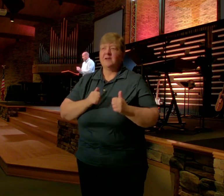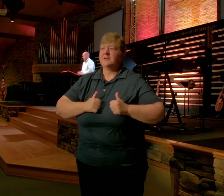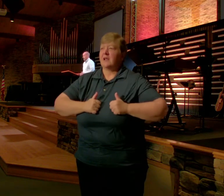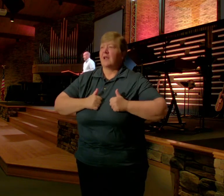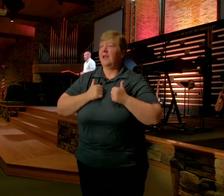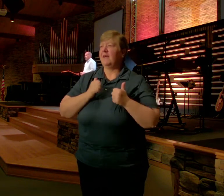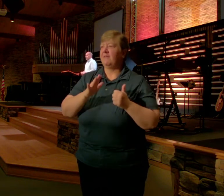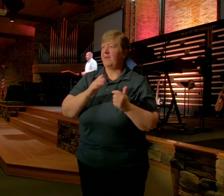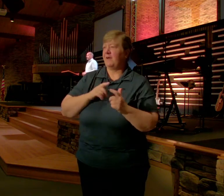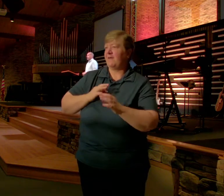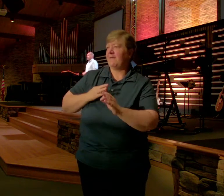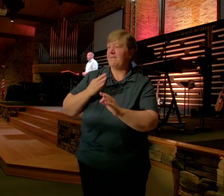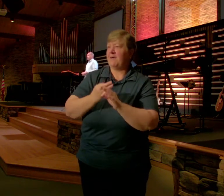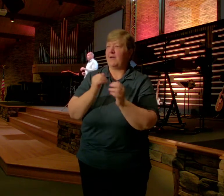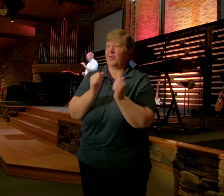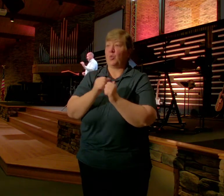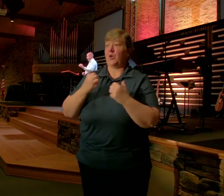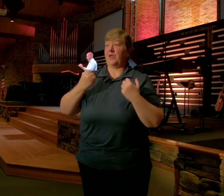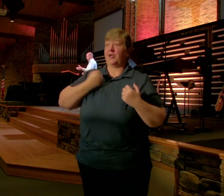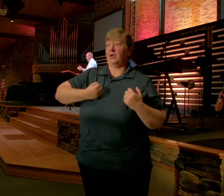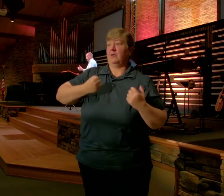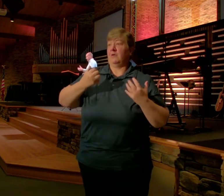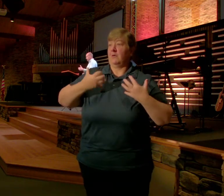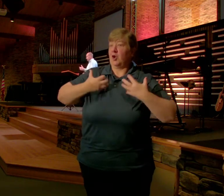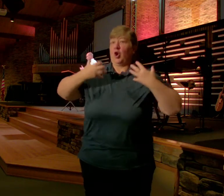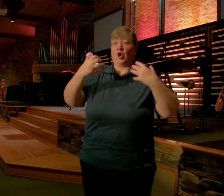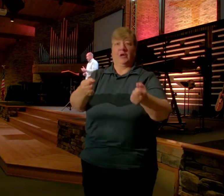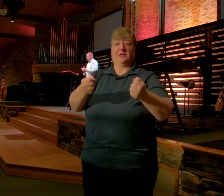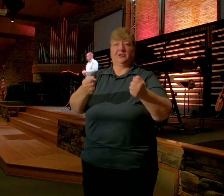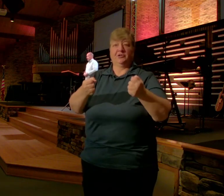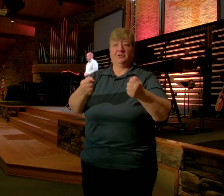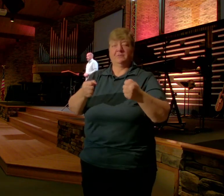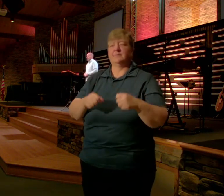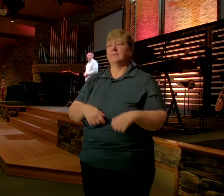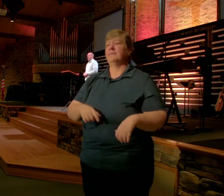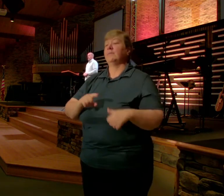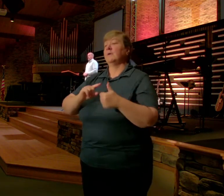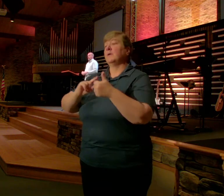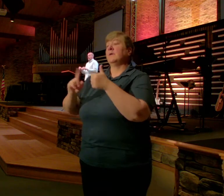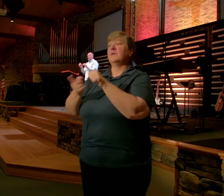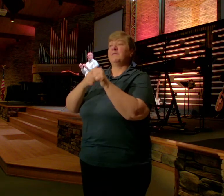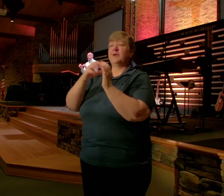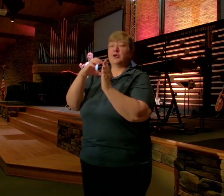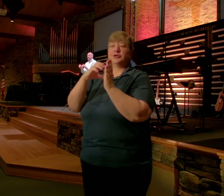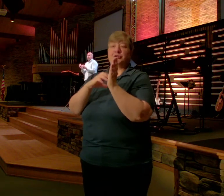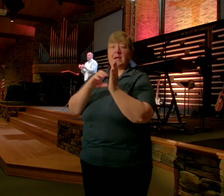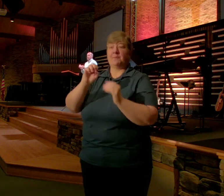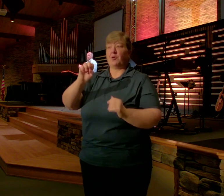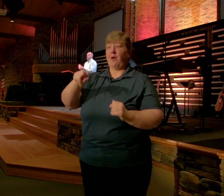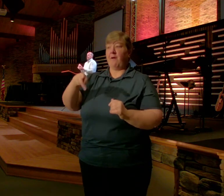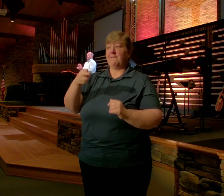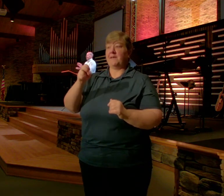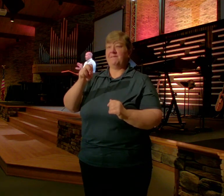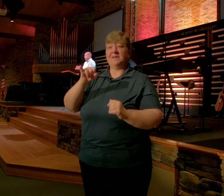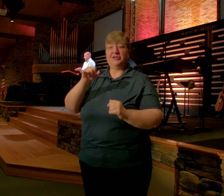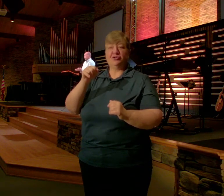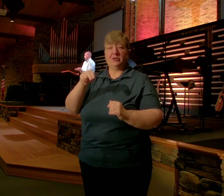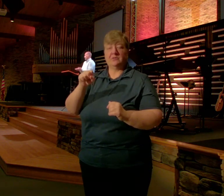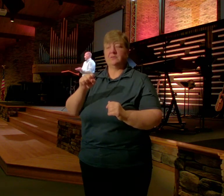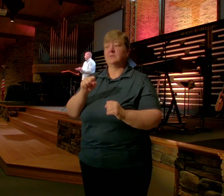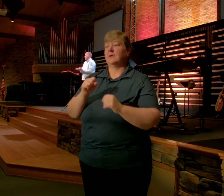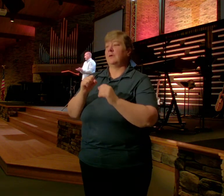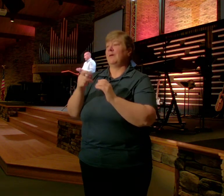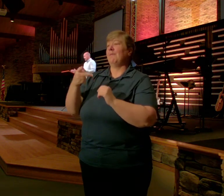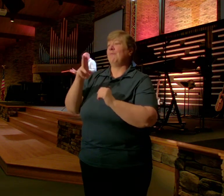like ours In fact In the first chapter Of Ephesus We see Paul Use the word For church